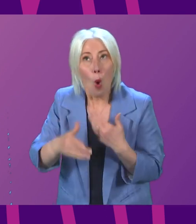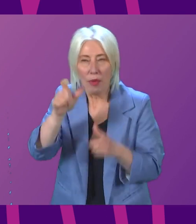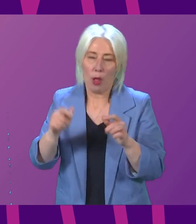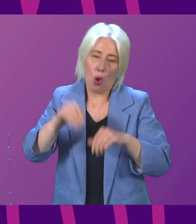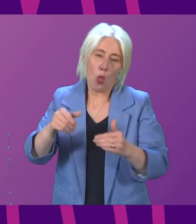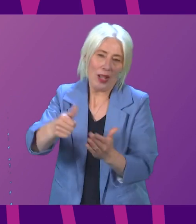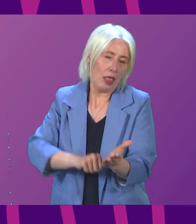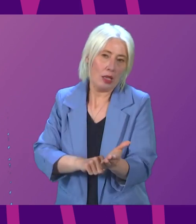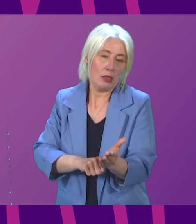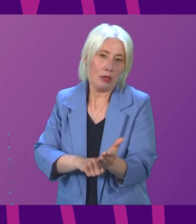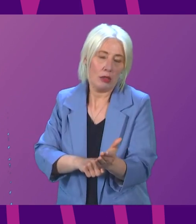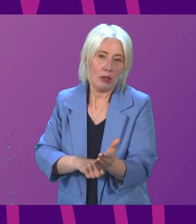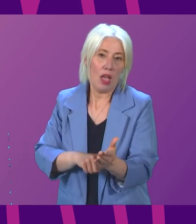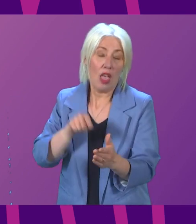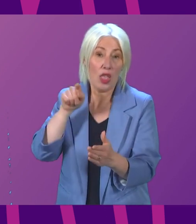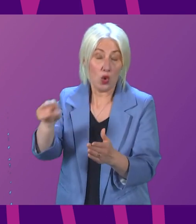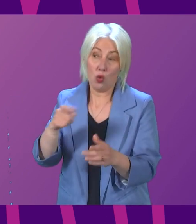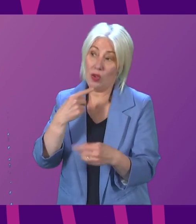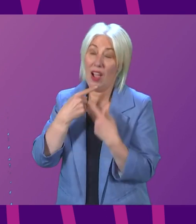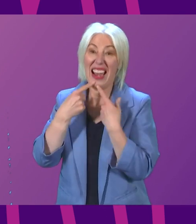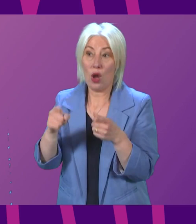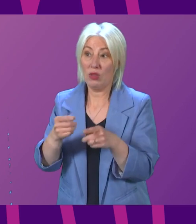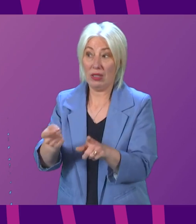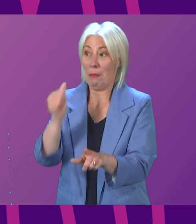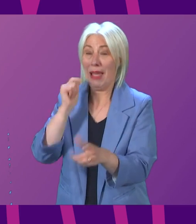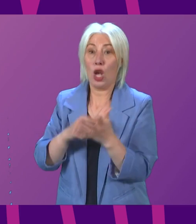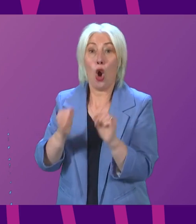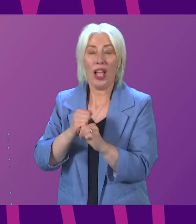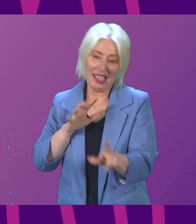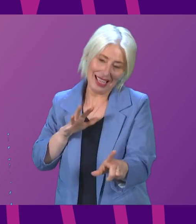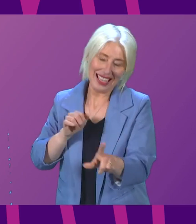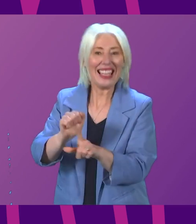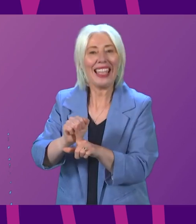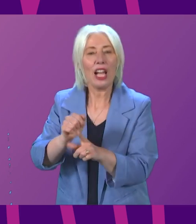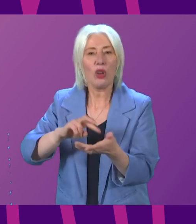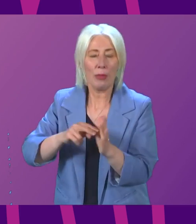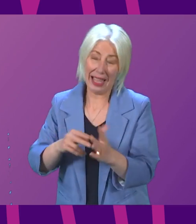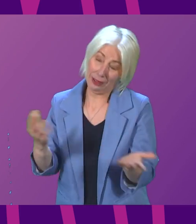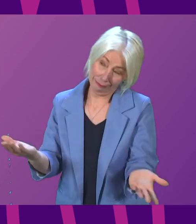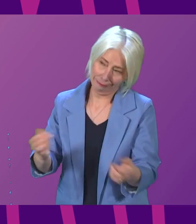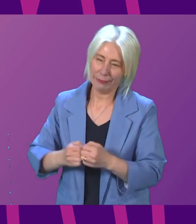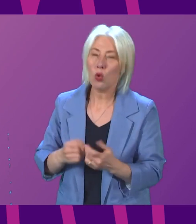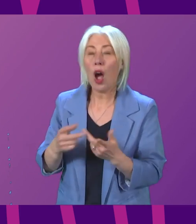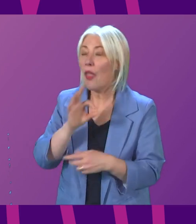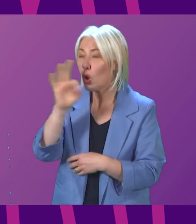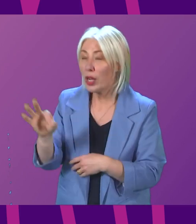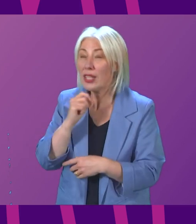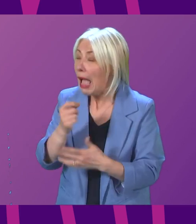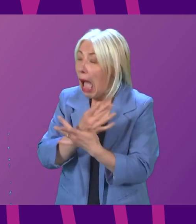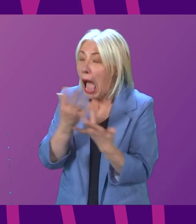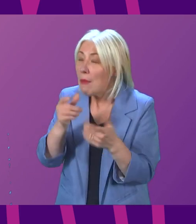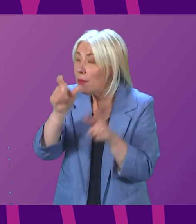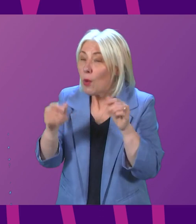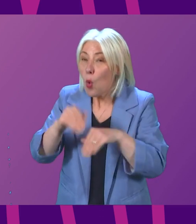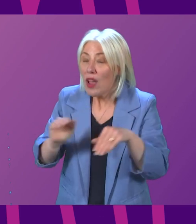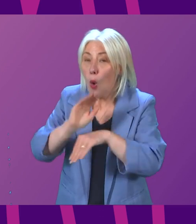list compared to when the government announced the catch-up plan back in August. So let me try another one. How many people were waiting over a